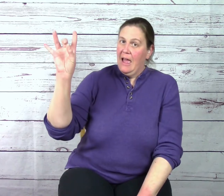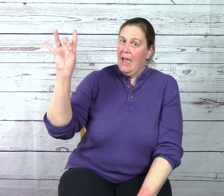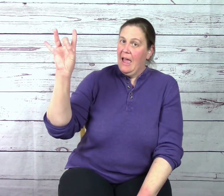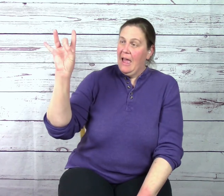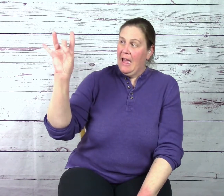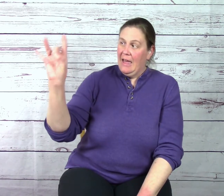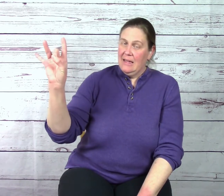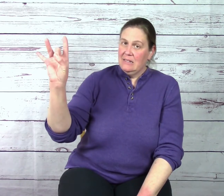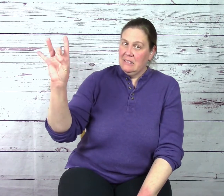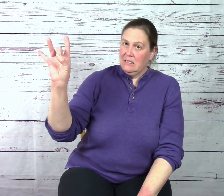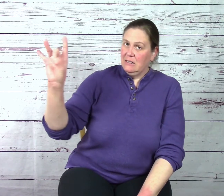eight,